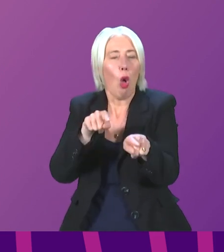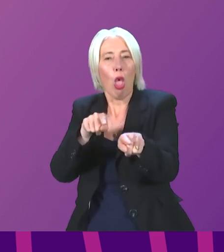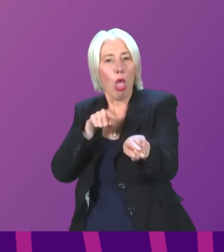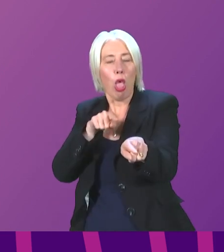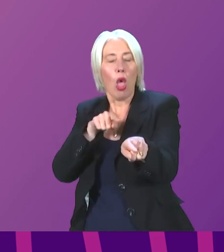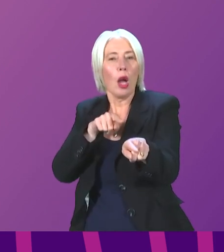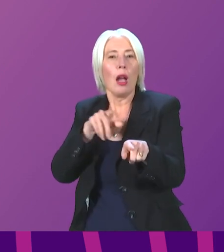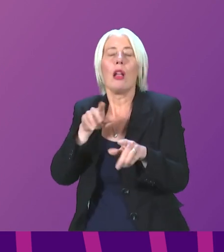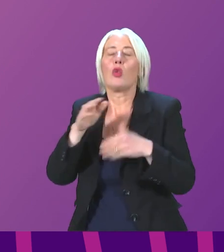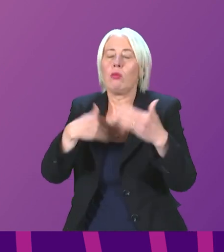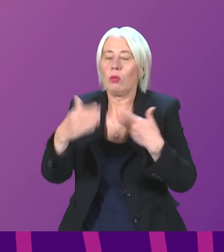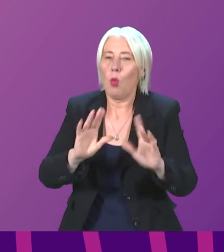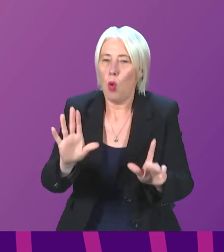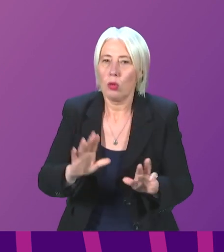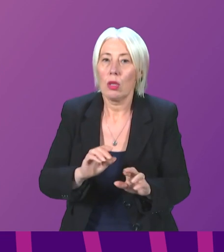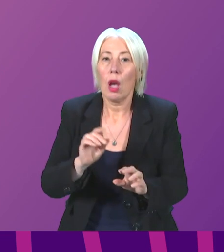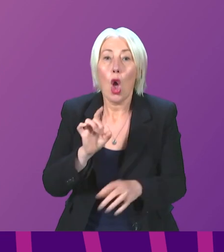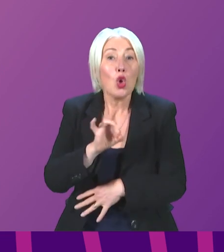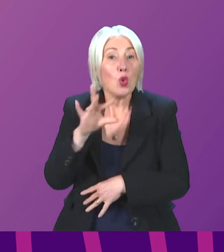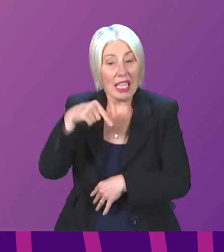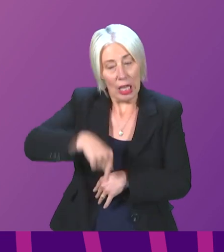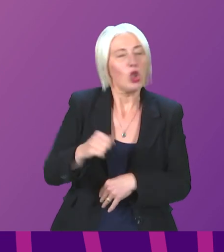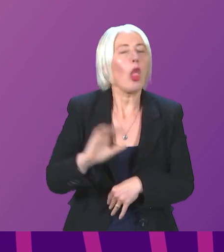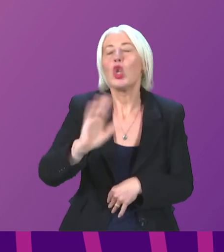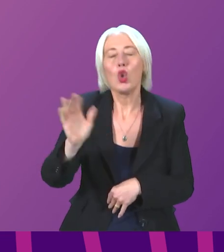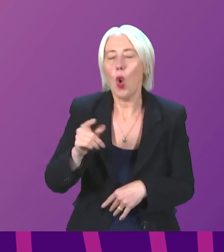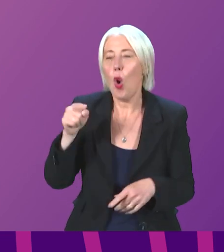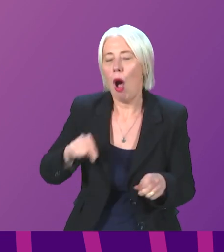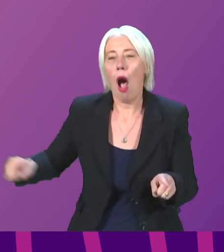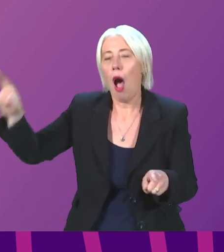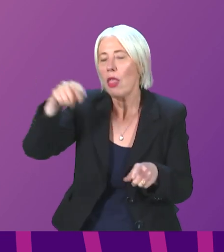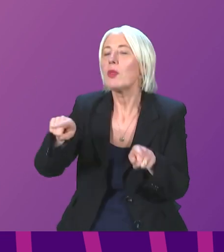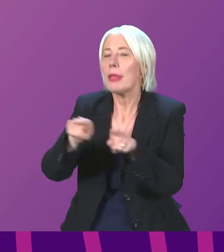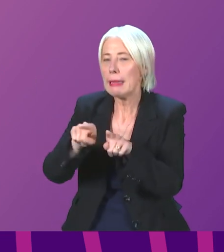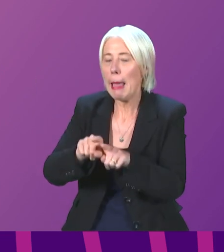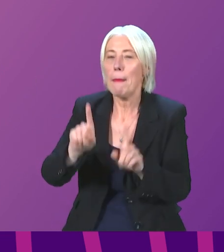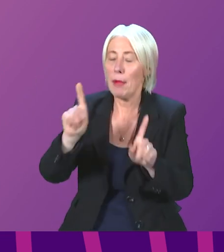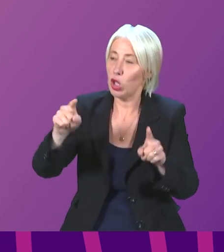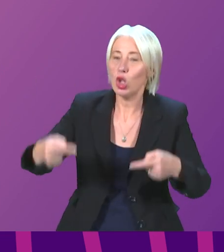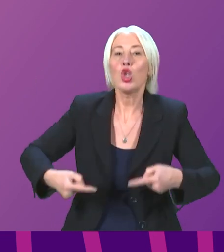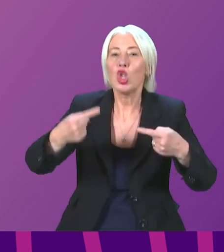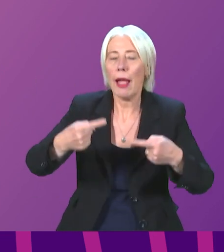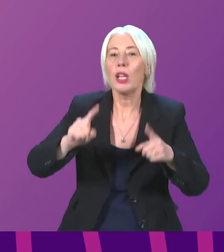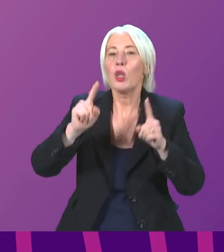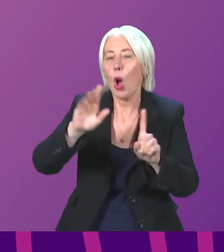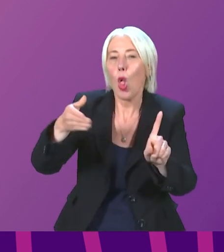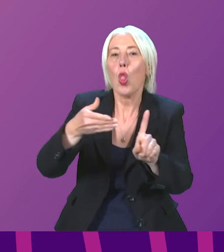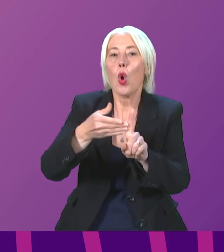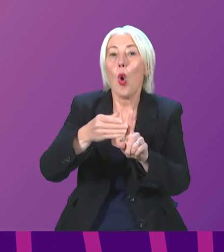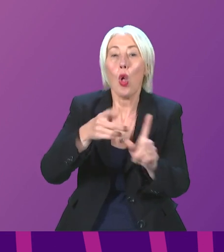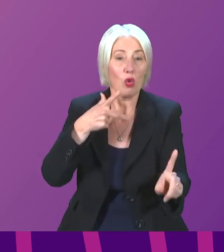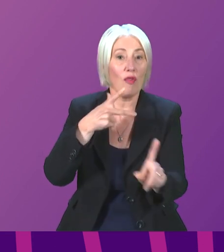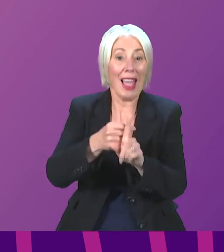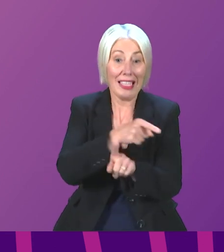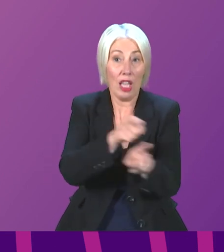in the programme. This won't be unique to Scotland, I suspect, but against this challenging backdrop, the goal remains to vaccinate those most vulnerable